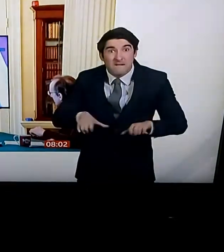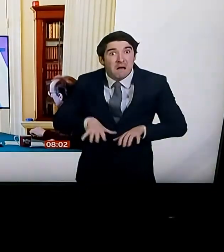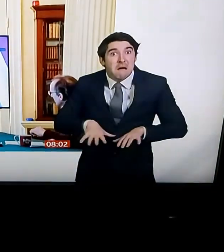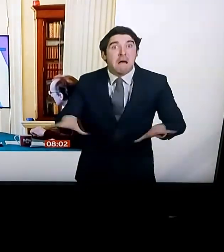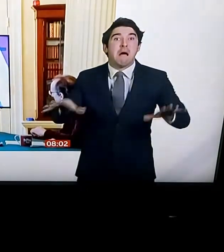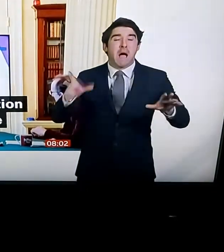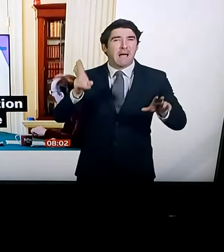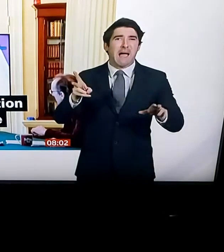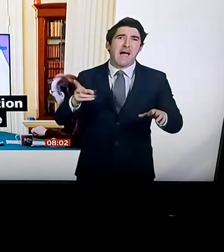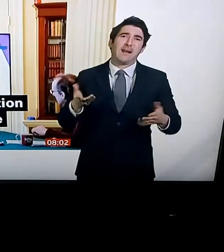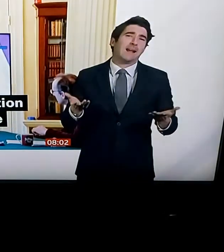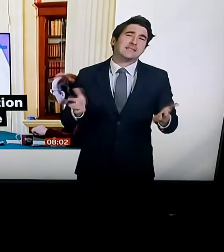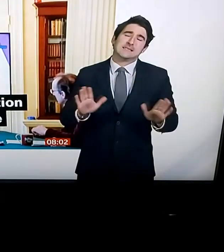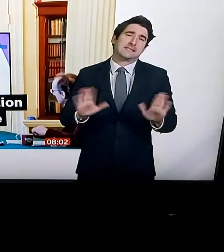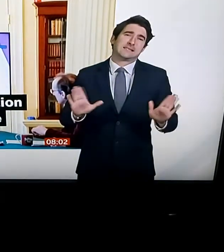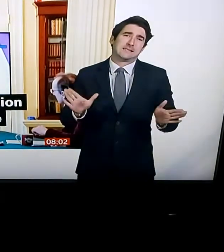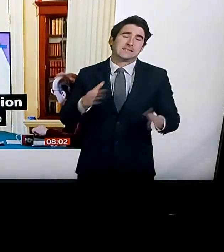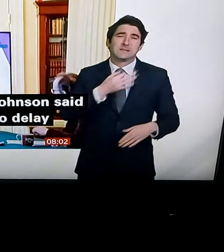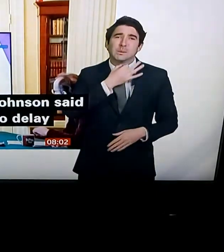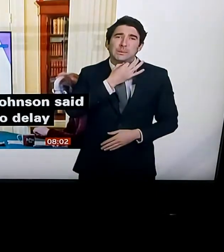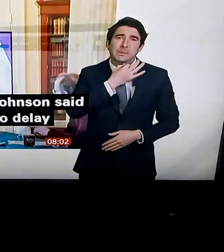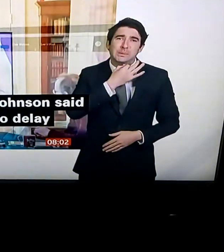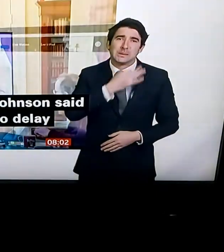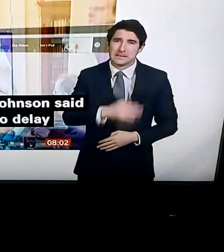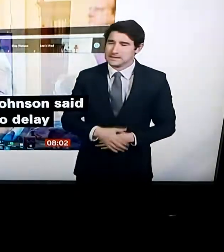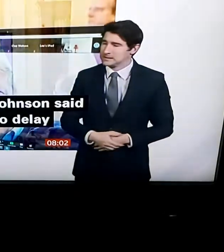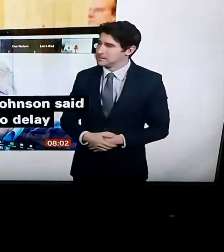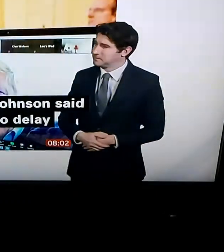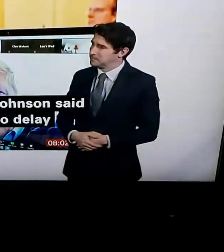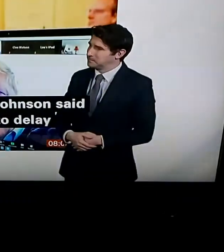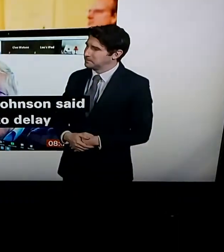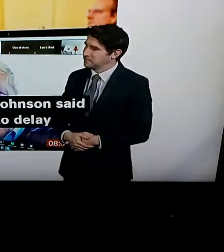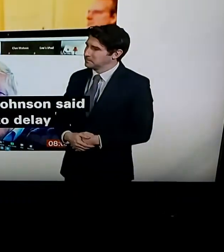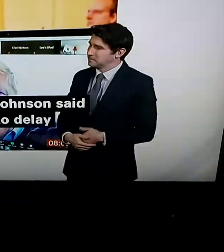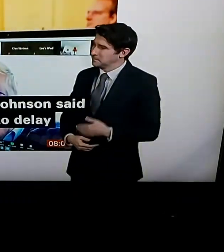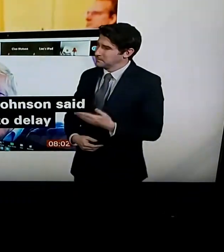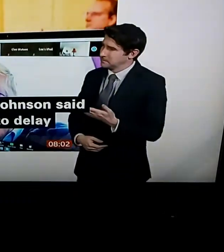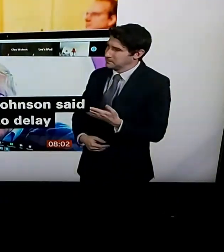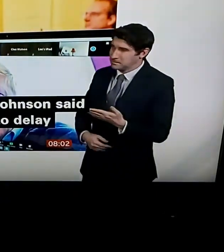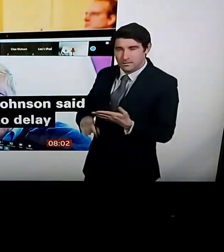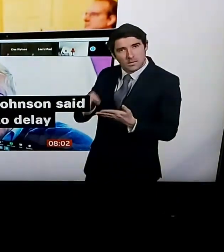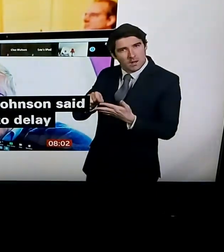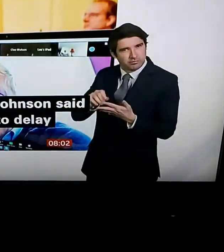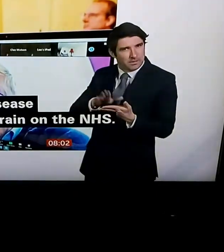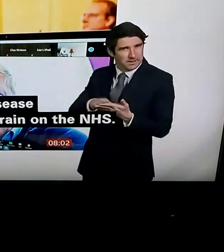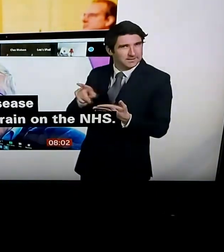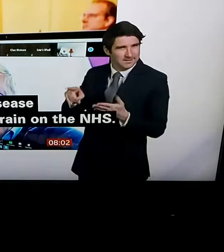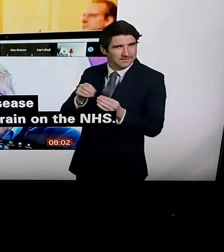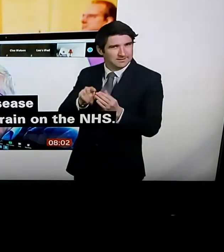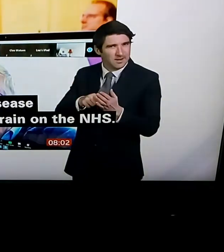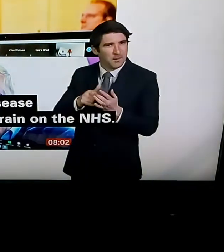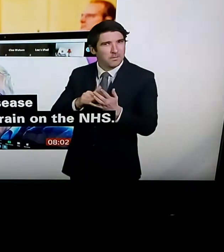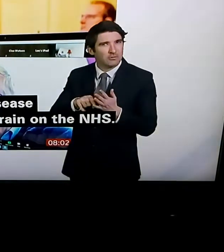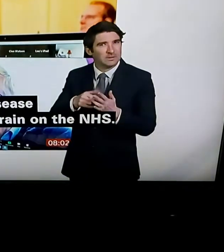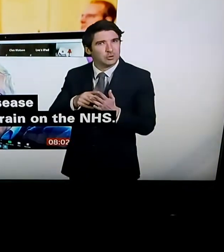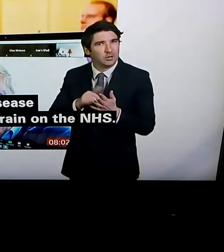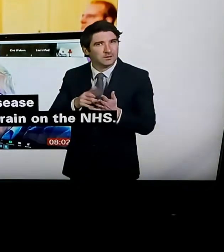testing positive for the virus, Boris Johnson said the policy was still to delay the spread of the disease and to reduce the strain on the NHS.